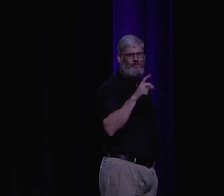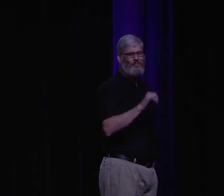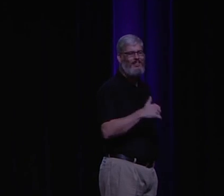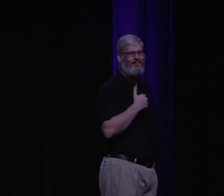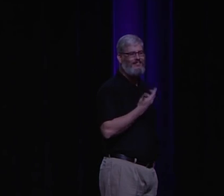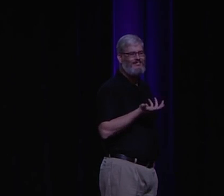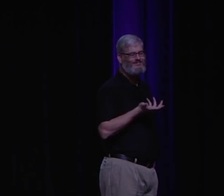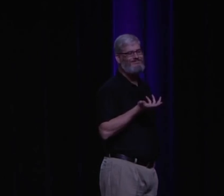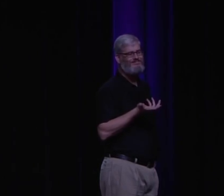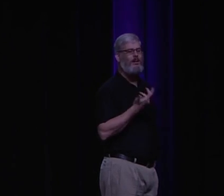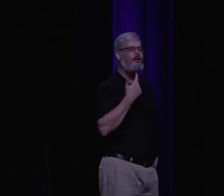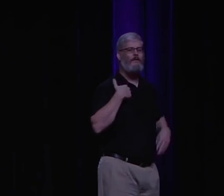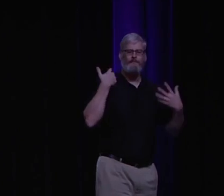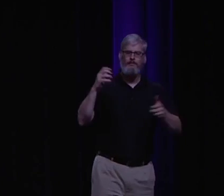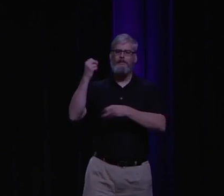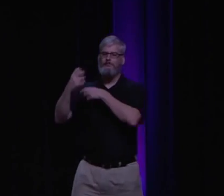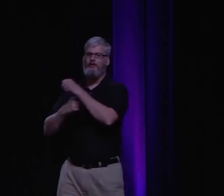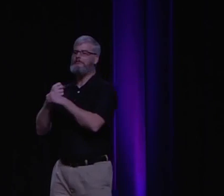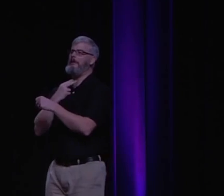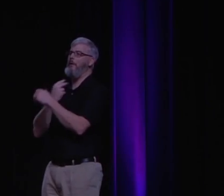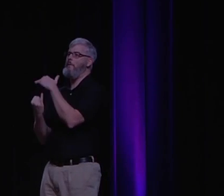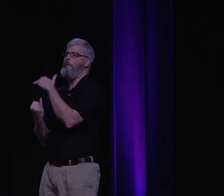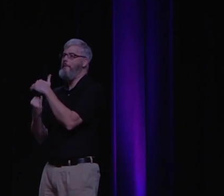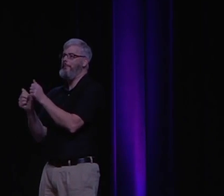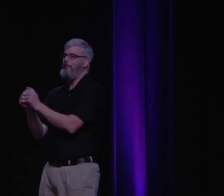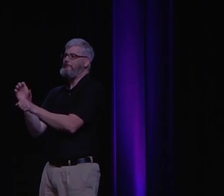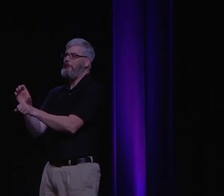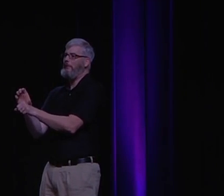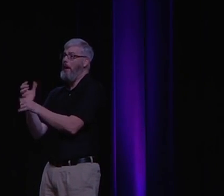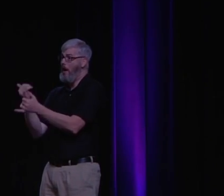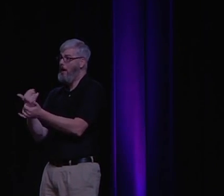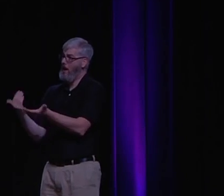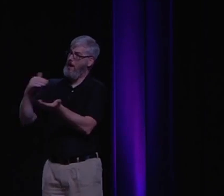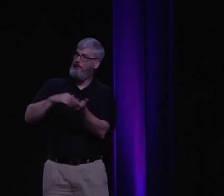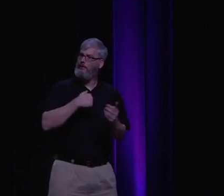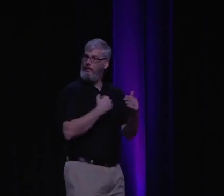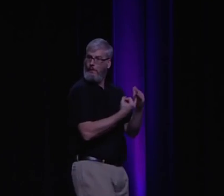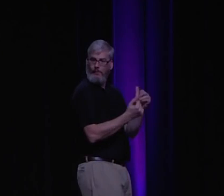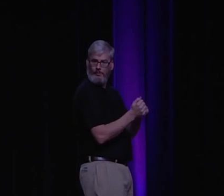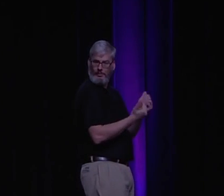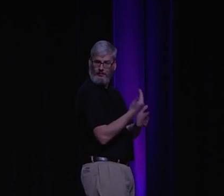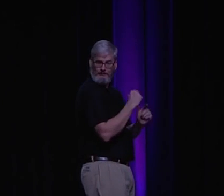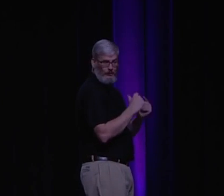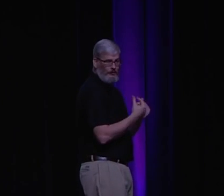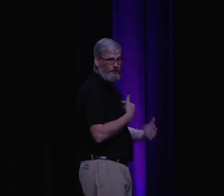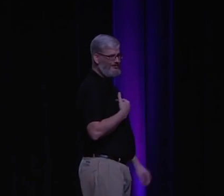And I was like, huh, well, that's not exactly what I want. You know, I was stuck in that religious world with